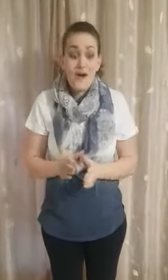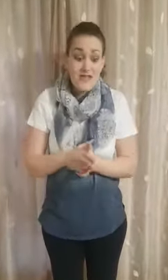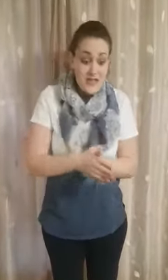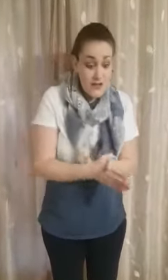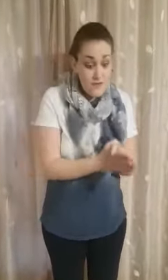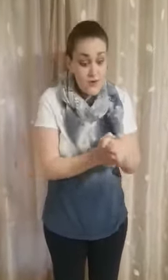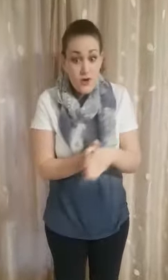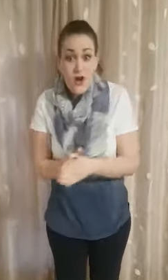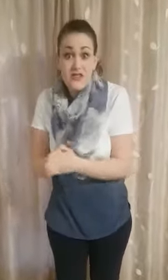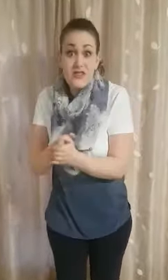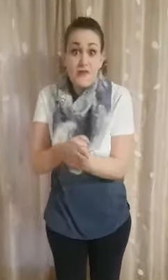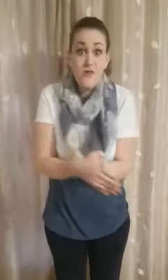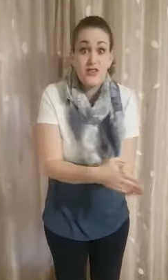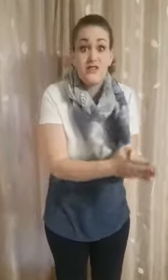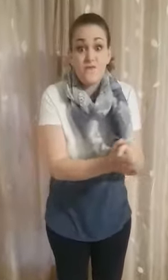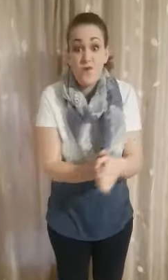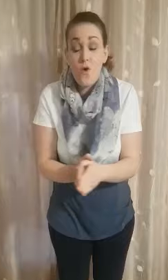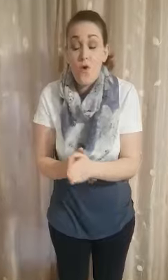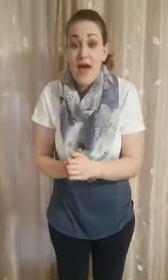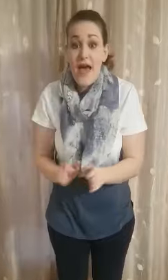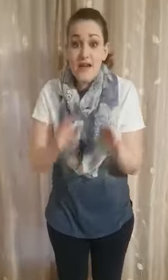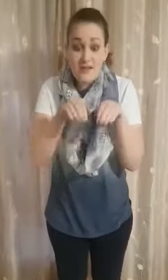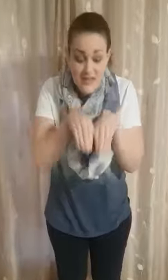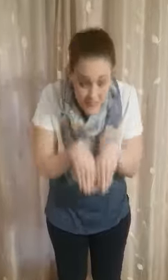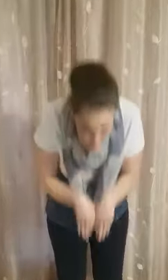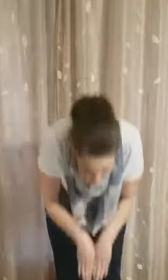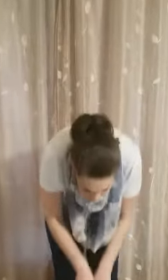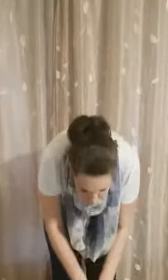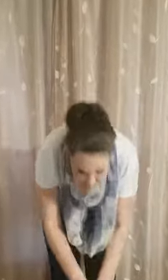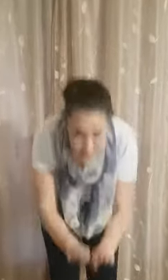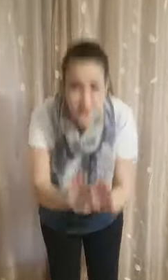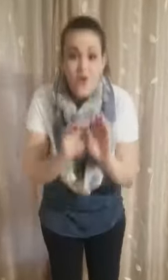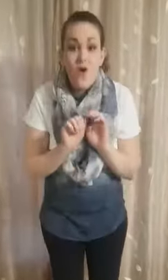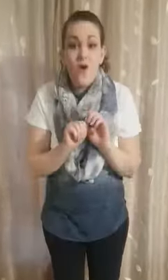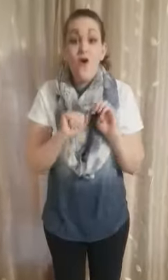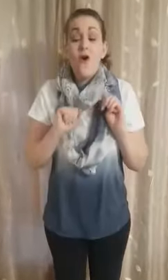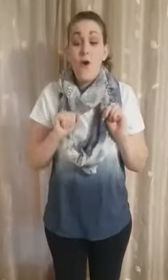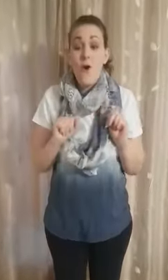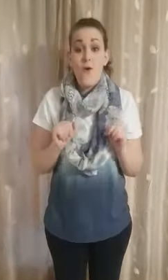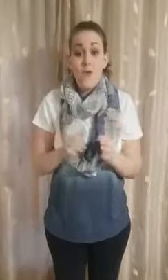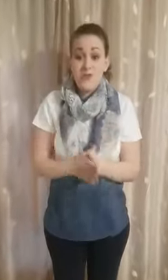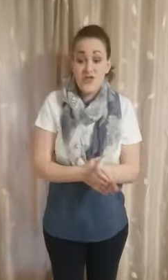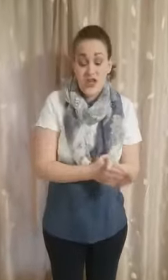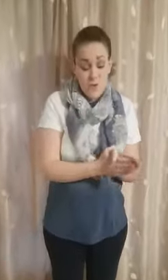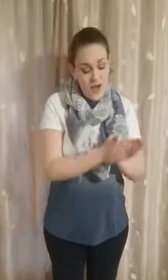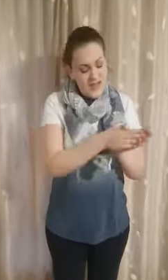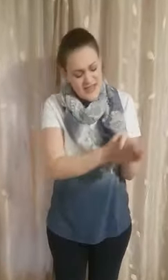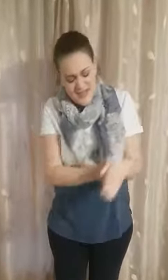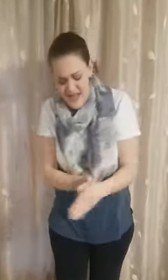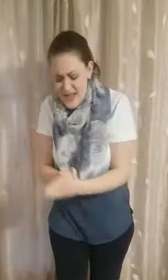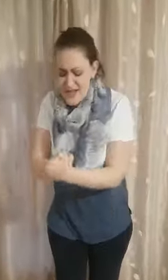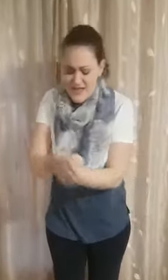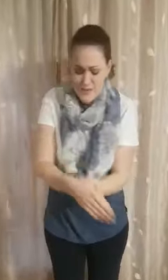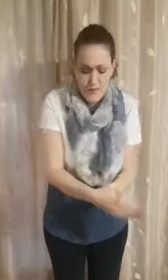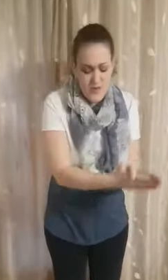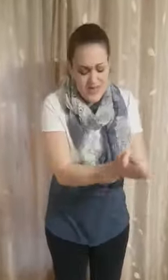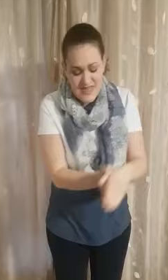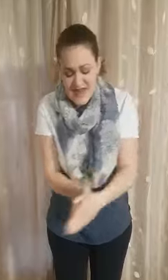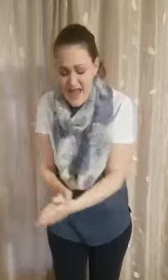I'd slither across the floor and I'd slip under the door. Oh, I wish I was a silly, slippery snake.